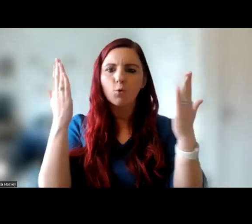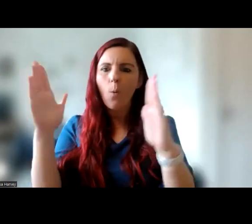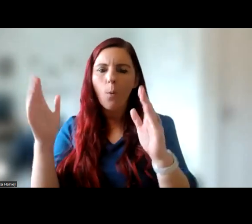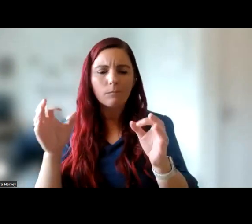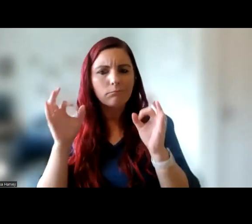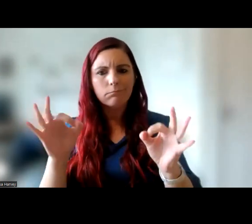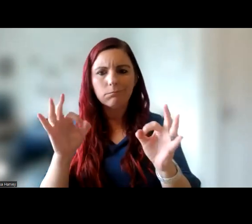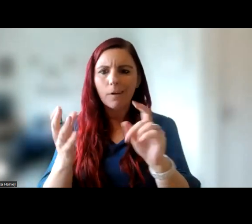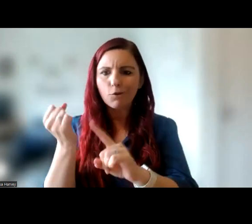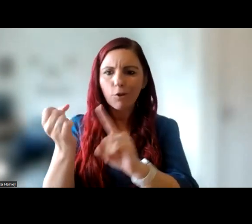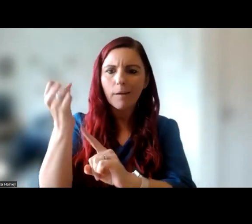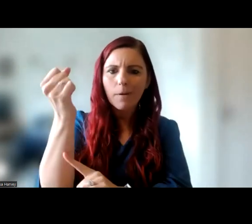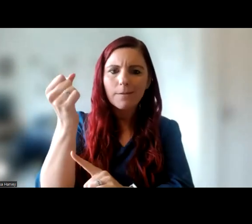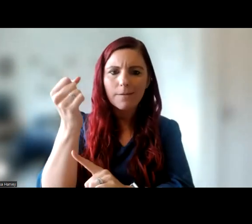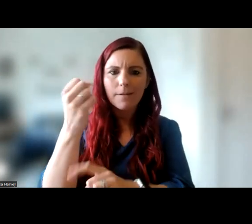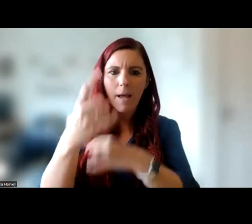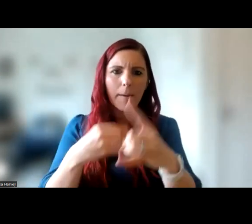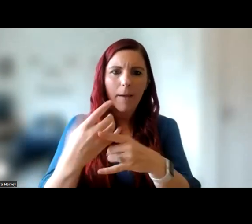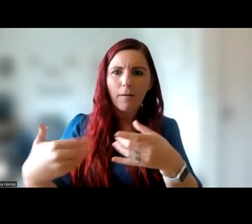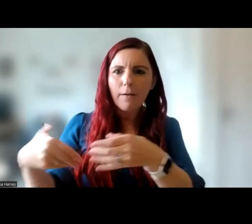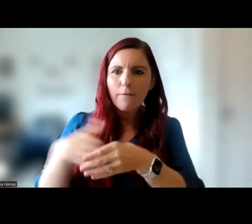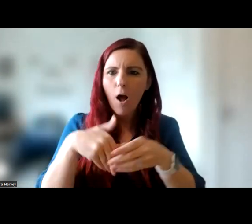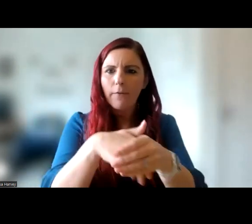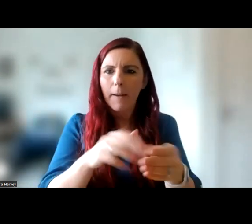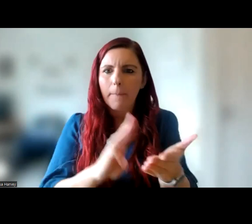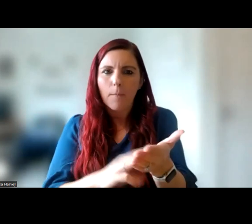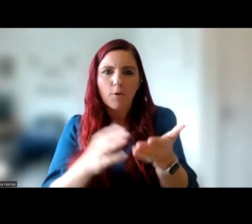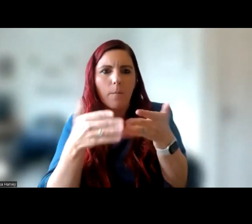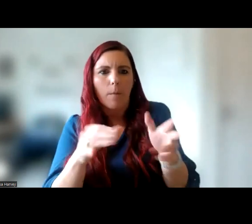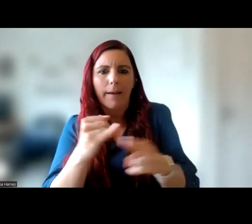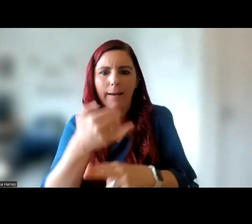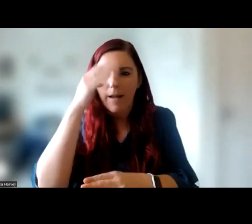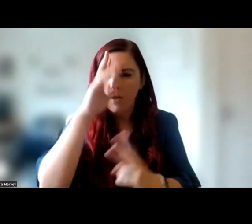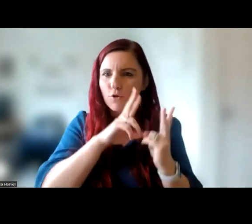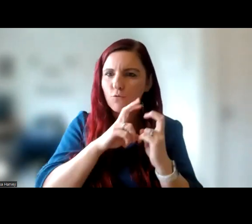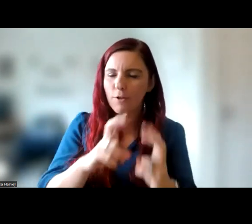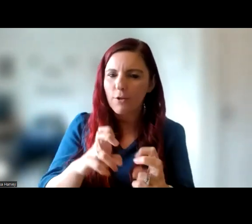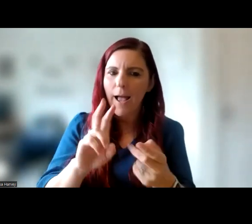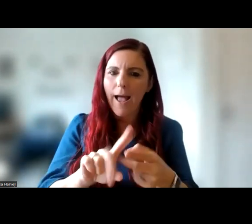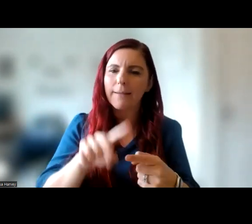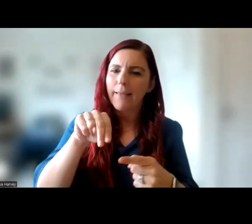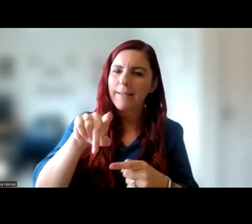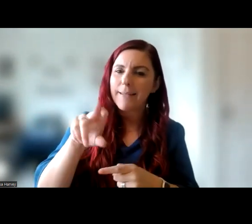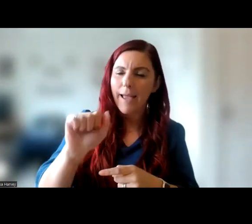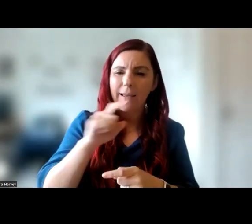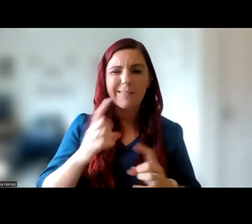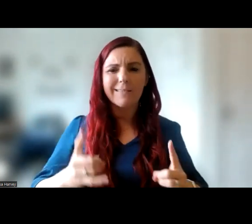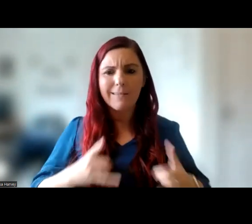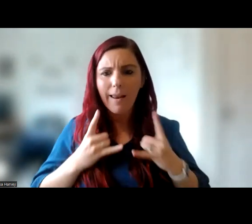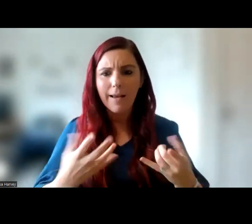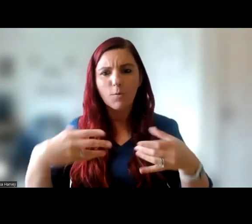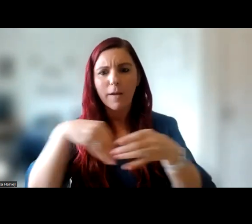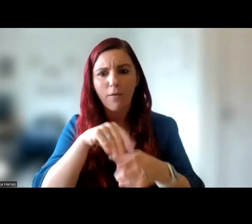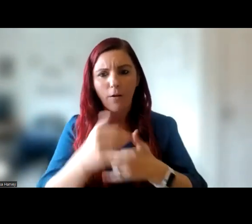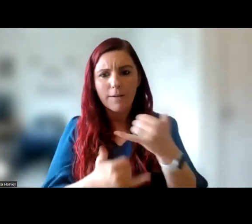that is being made around involving members of the public in Irish research. And the NDA are delighted to be a part of it this year.